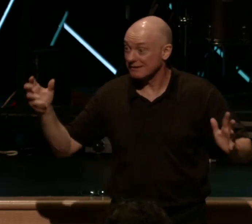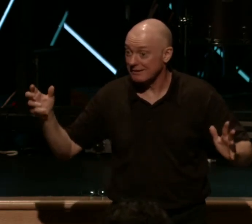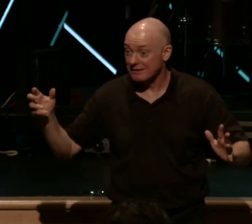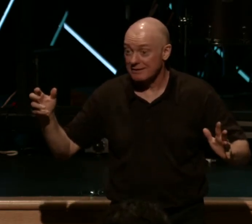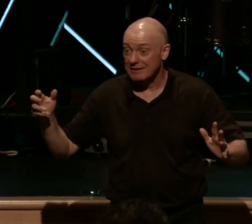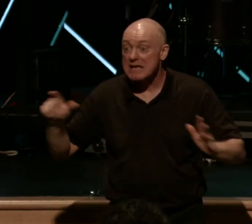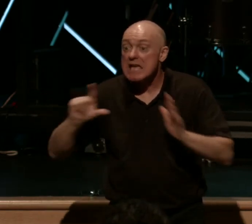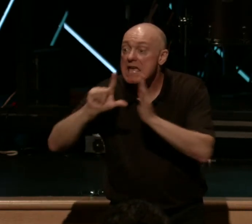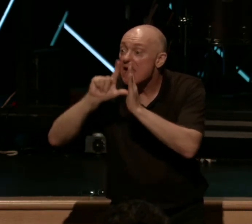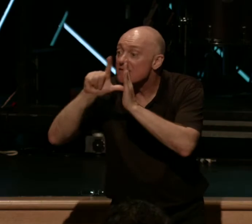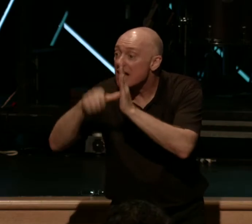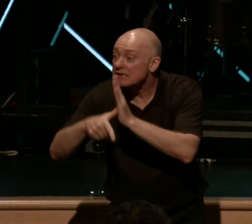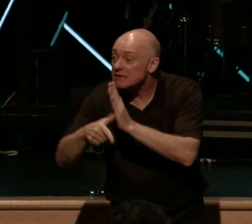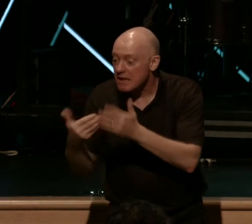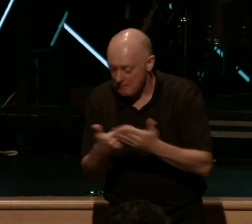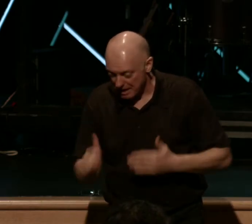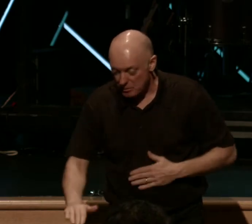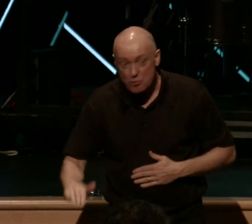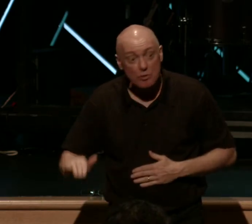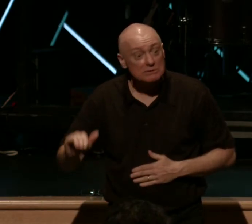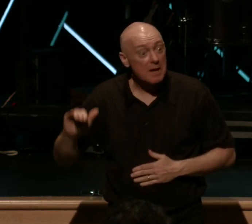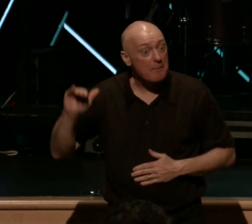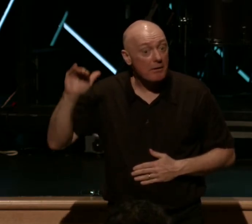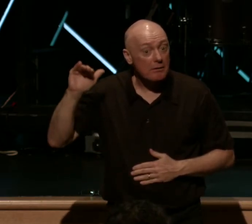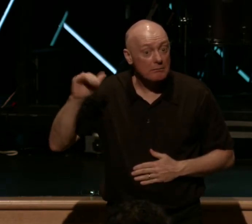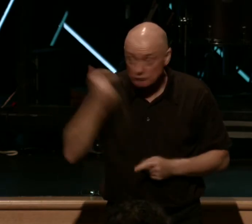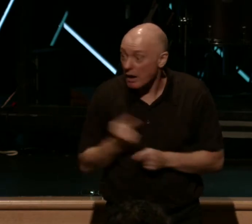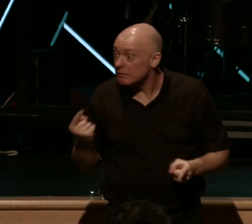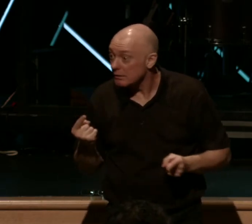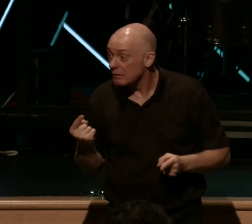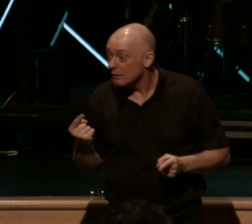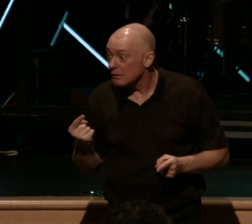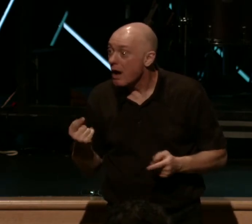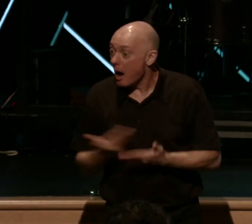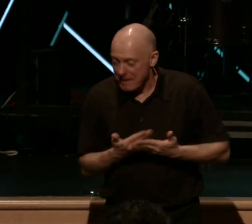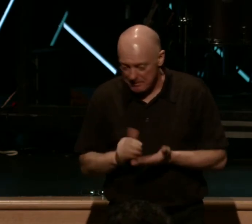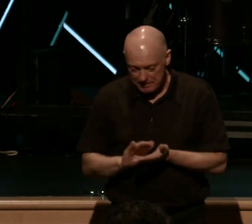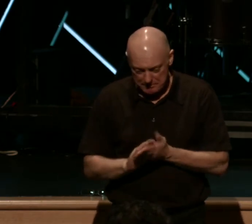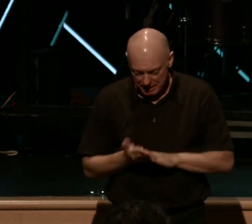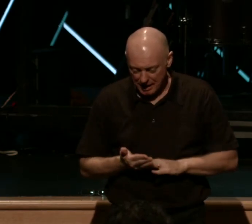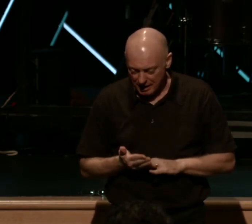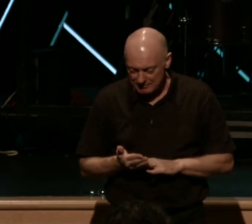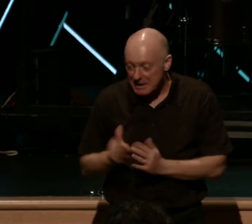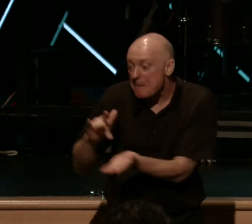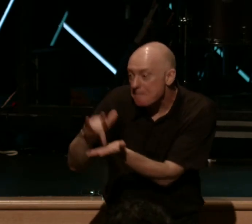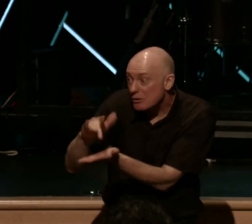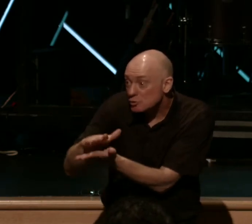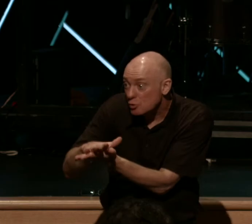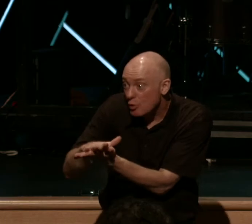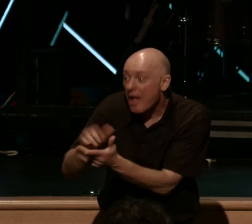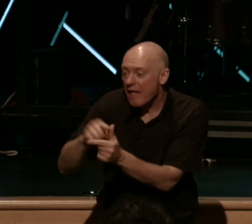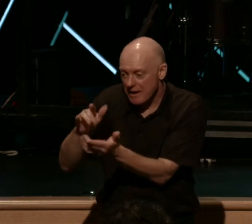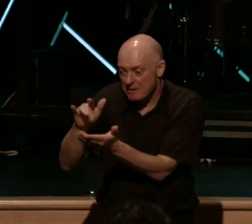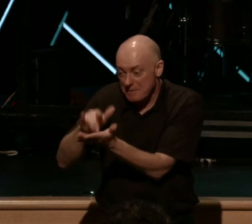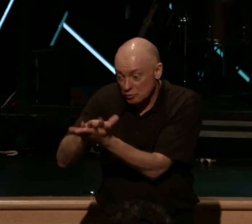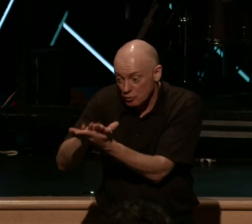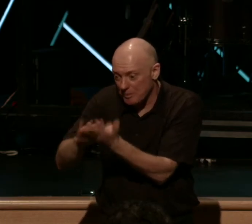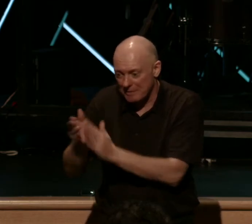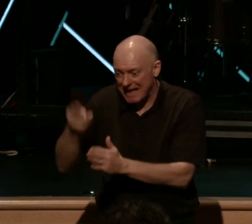Eventually, a baby grows up, right? Like a baby becomes a middle schooler, and a middle schooler becomes a high schooler, and a high schooler